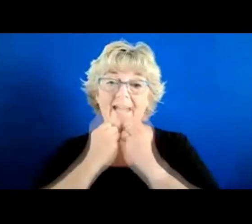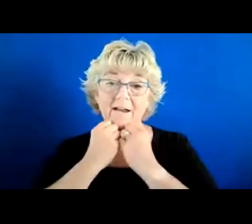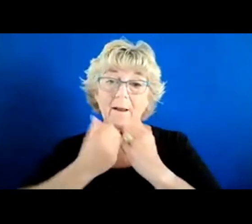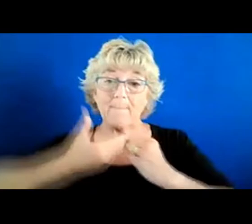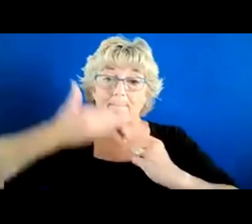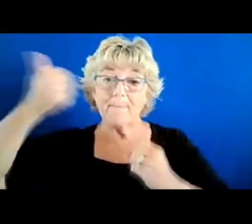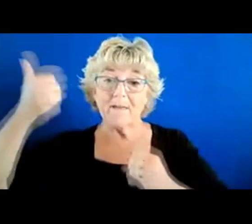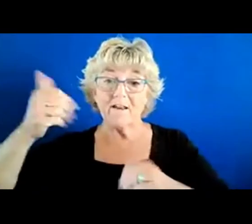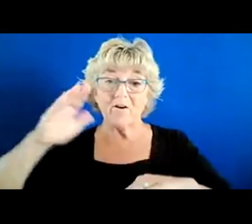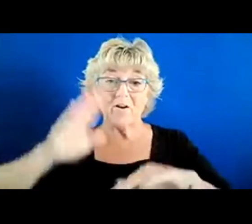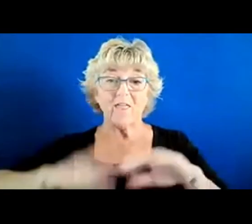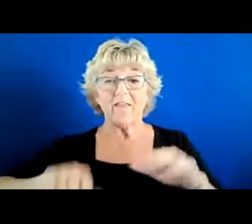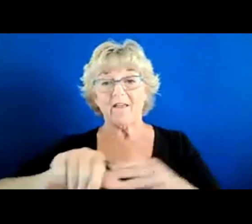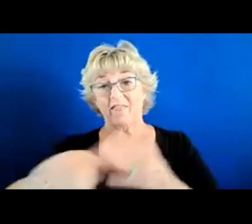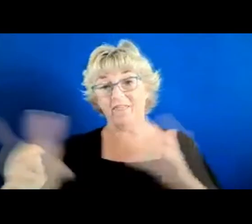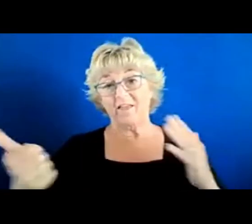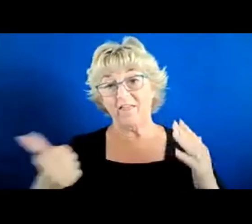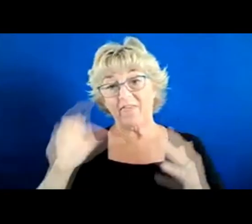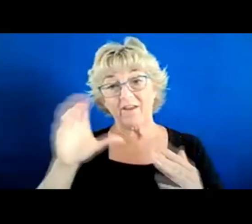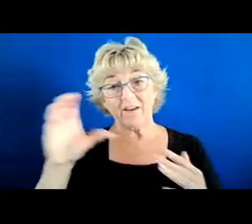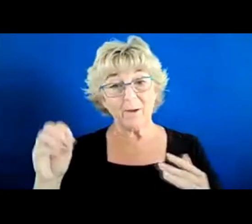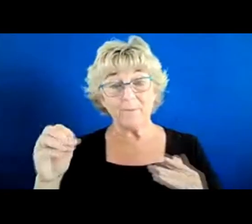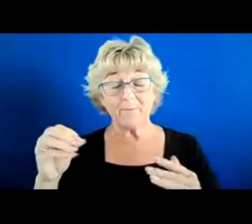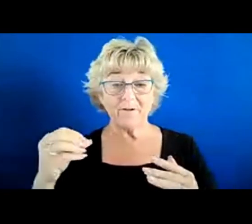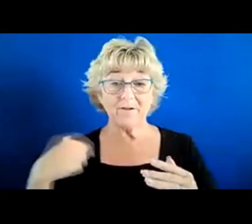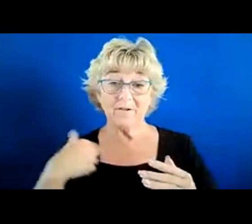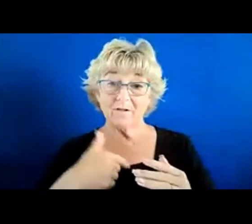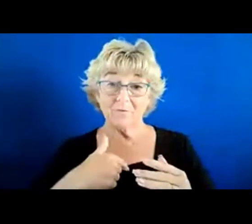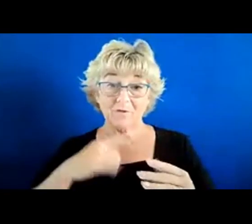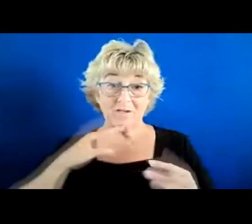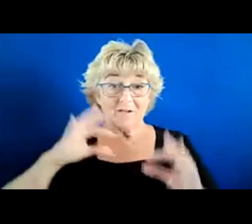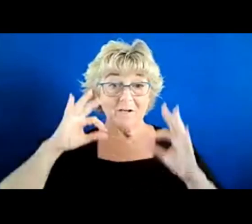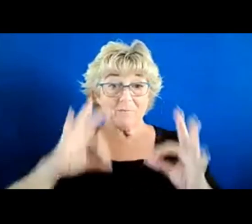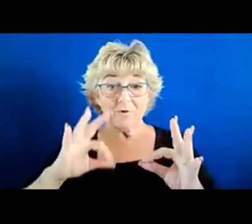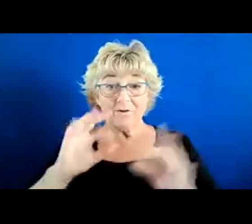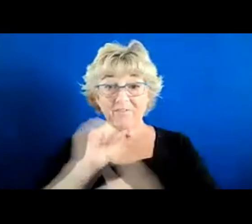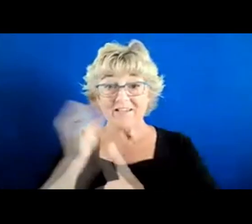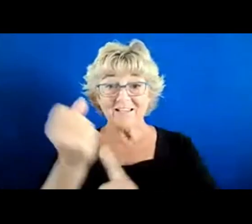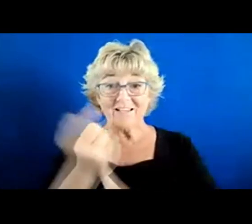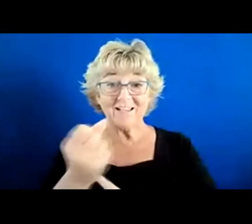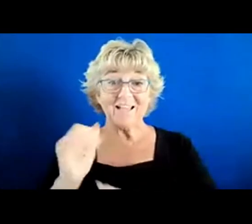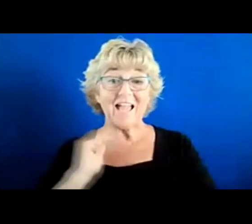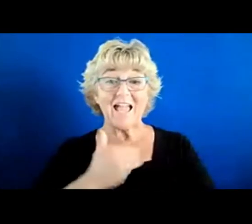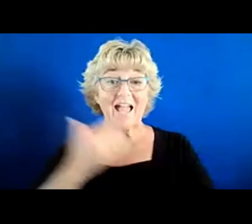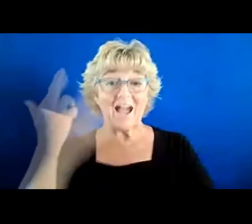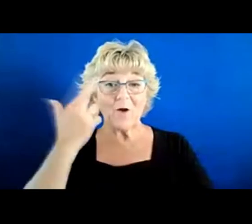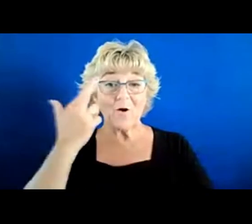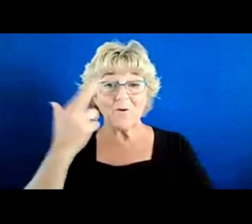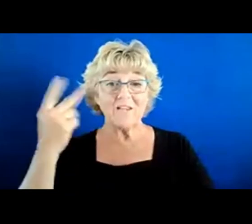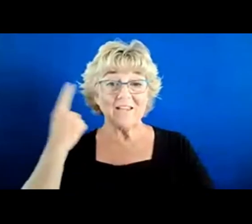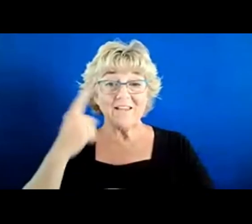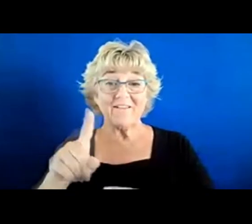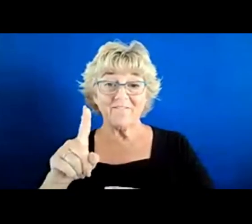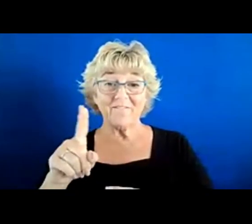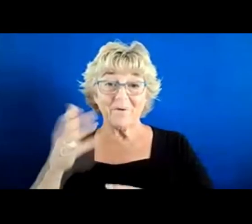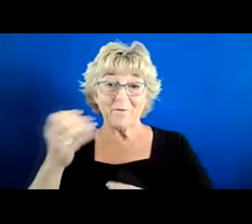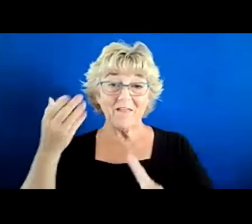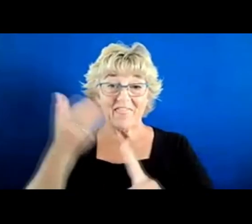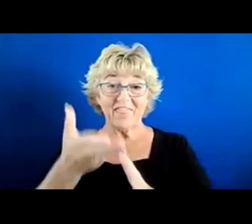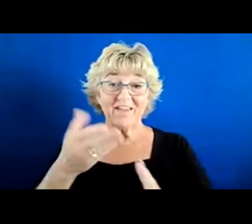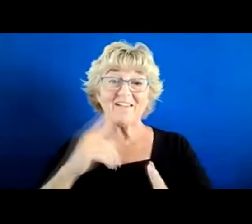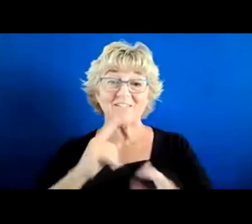than all the other companies. And we're perfectly situated to do that because our reason for existing is to help.